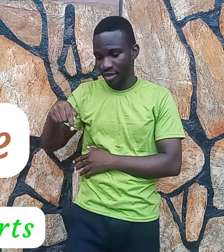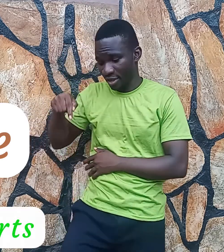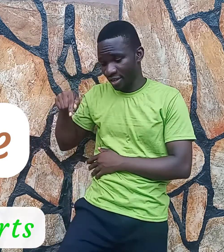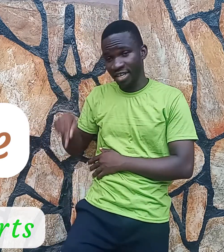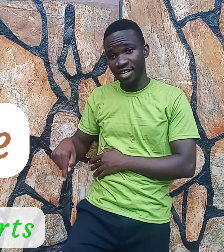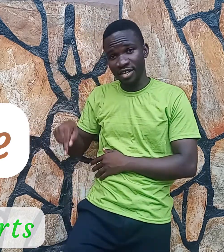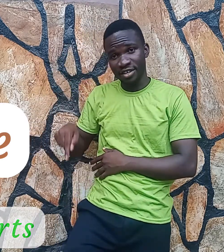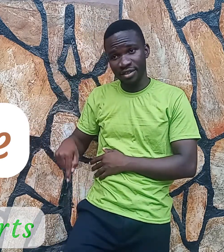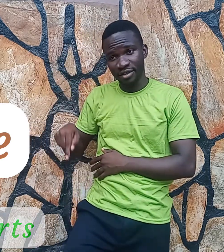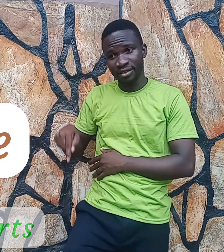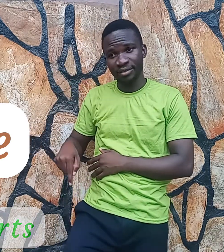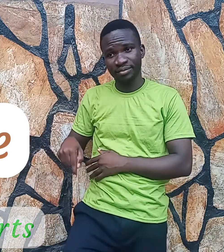The knee.